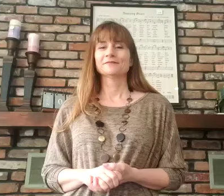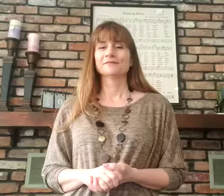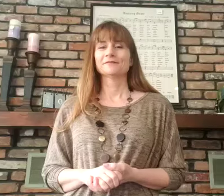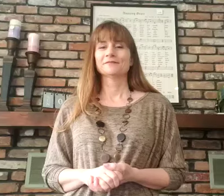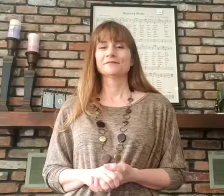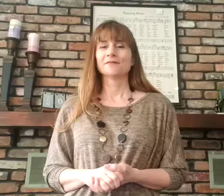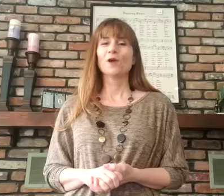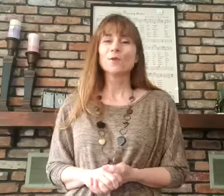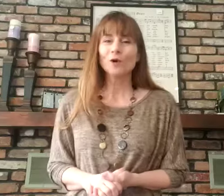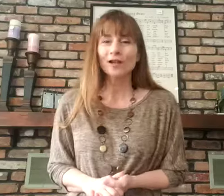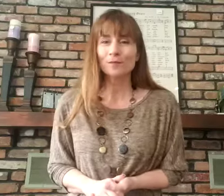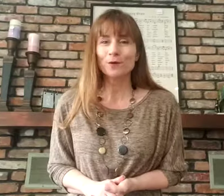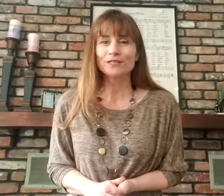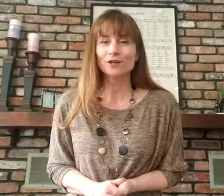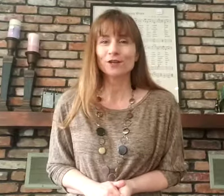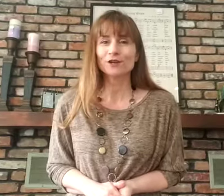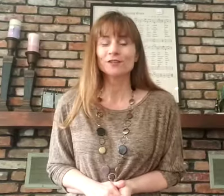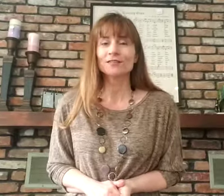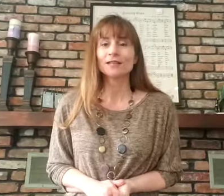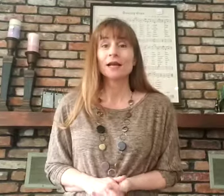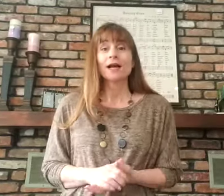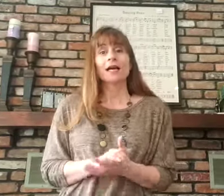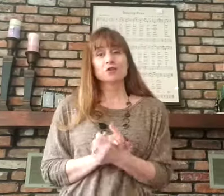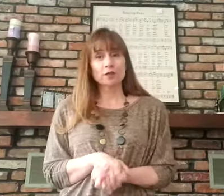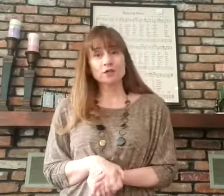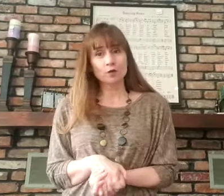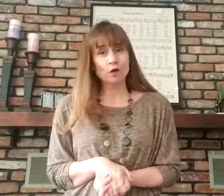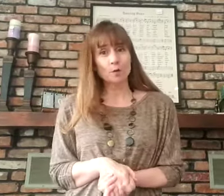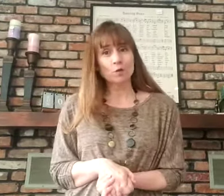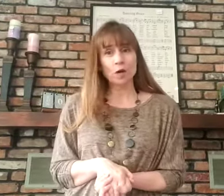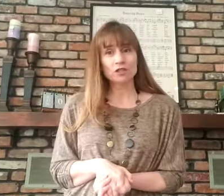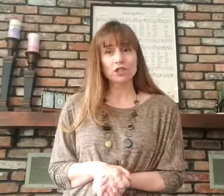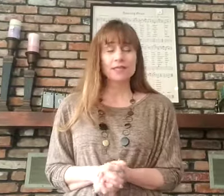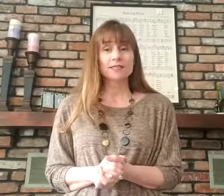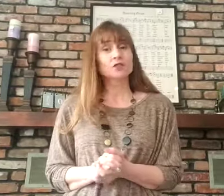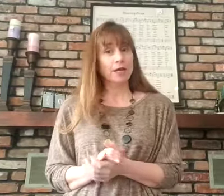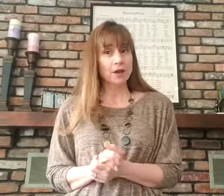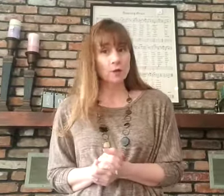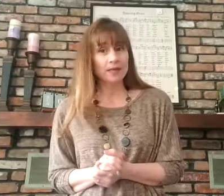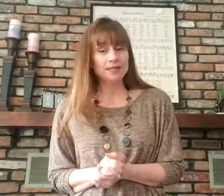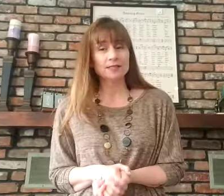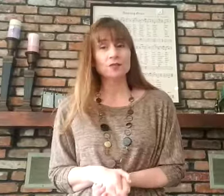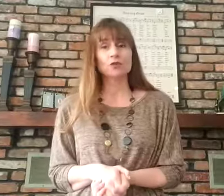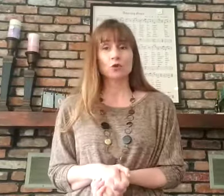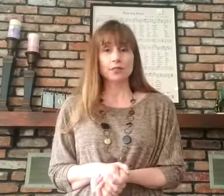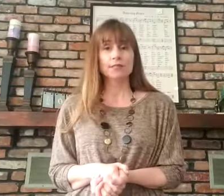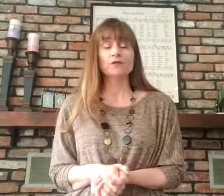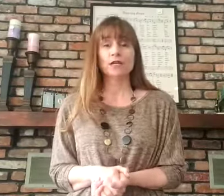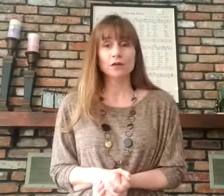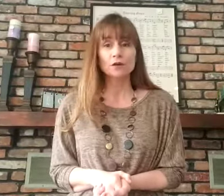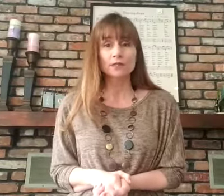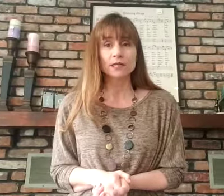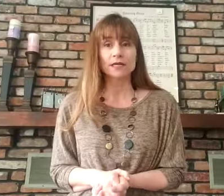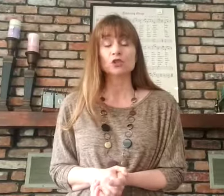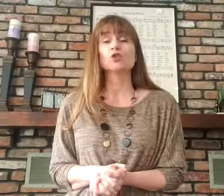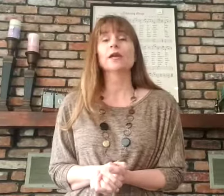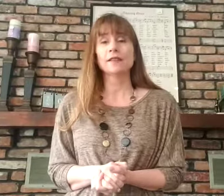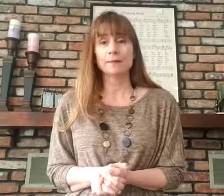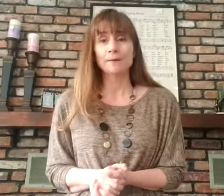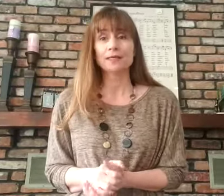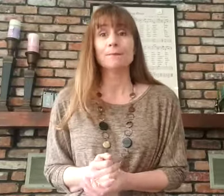Good morning boys and girls. I trust you've all been watching Sister Naomi and Sister Joyce's videos and enjoying them as